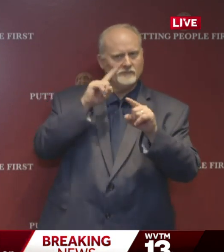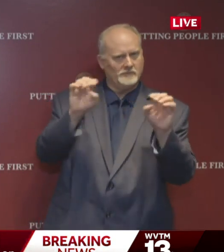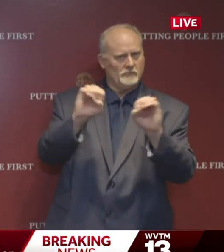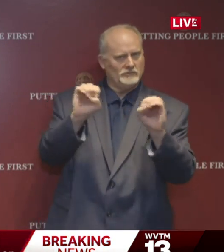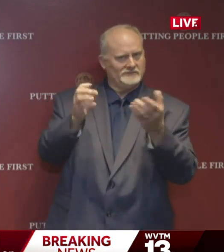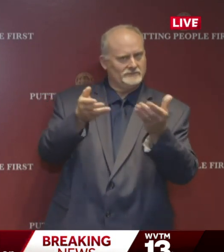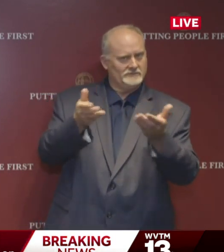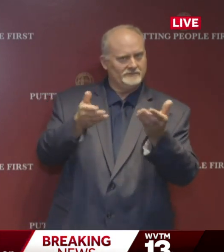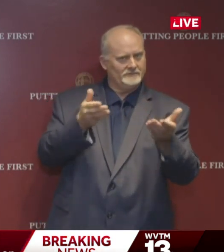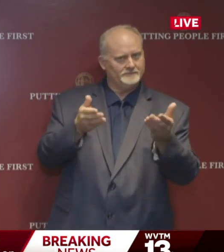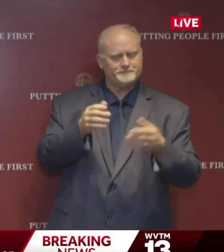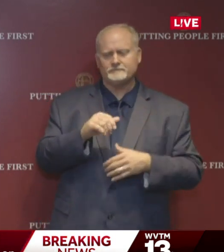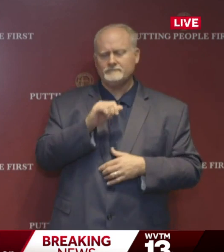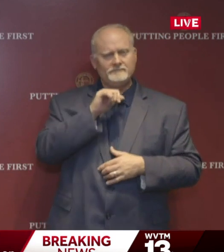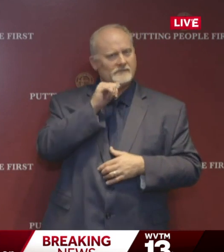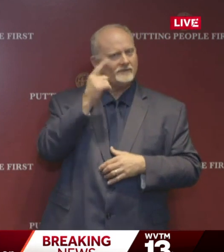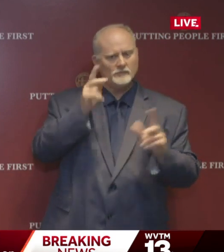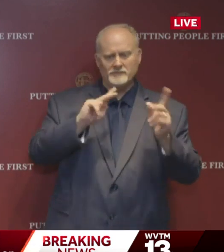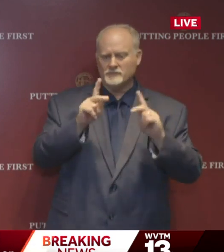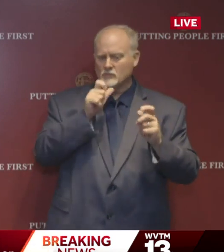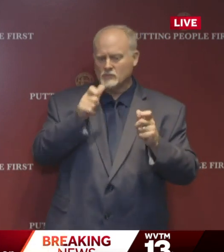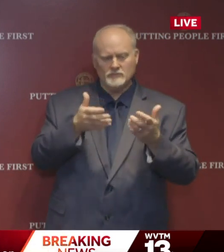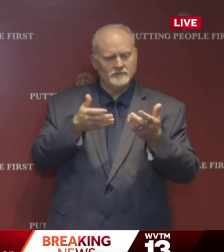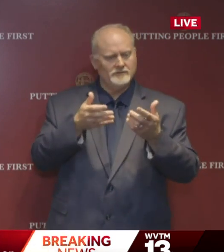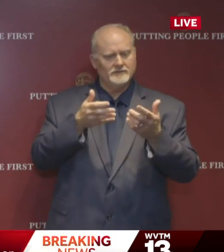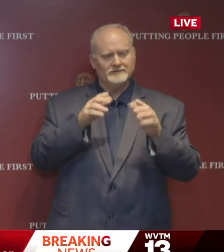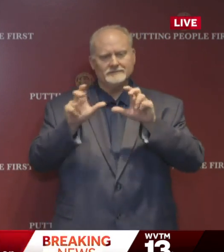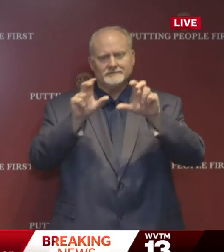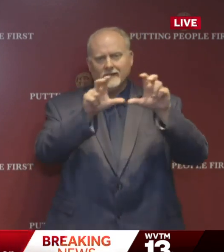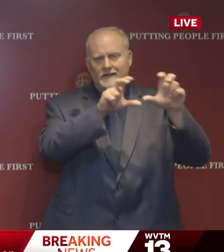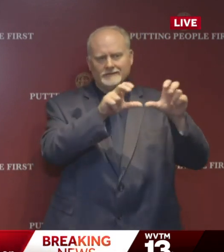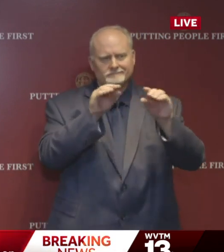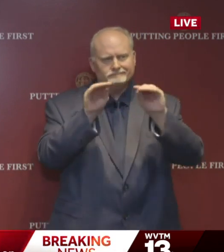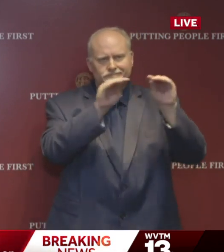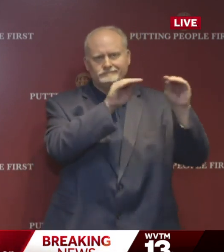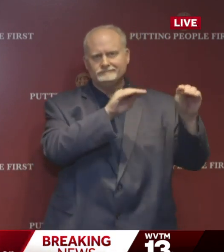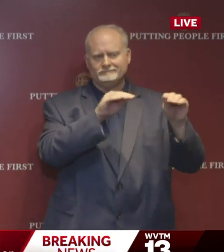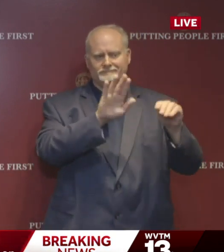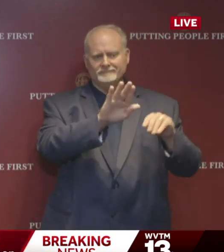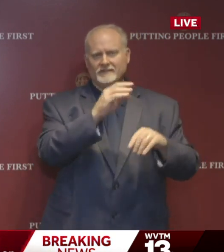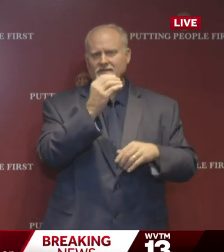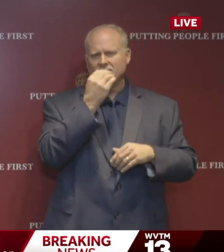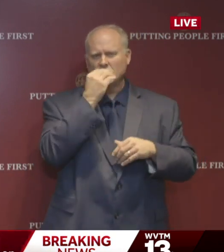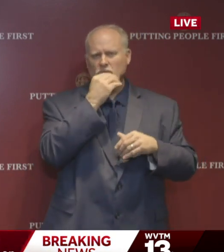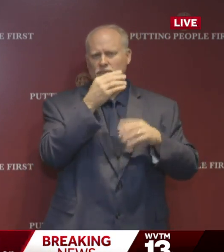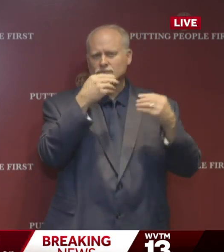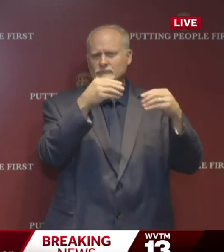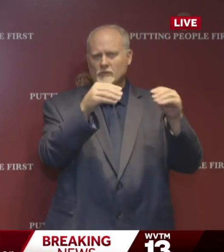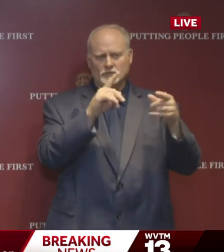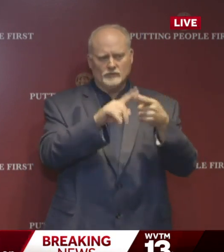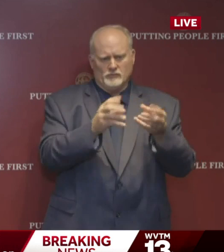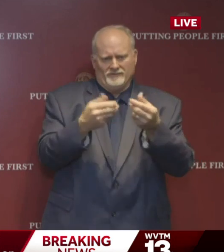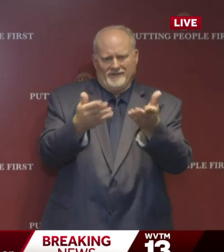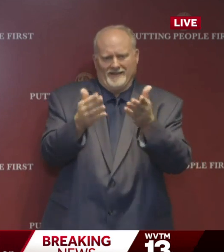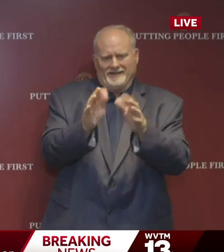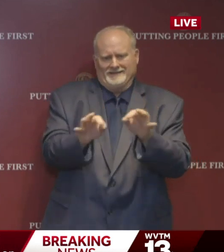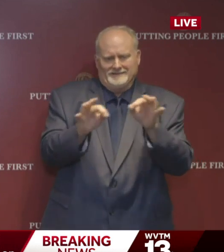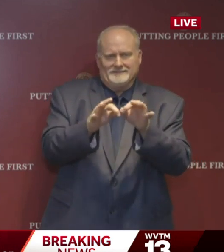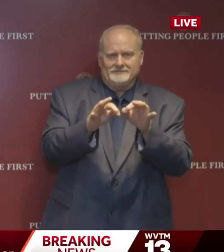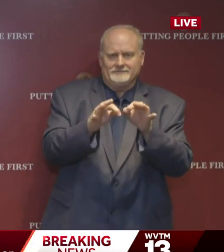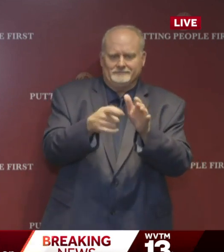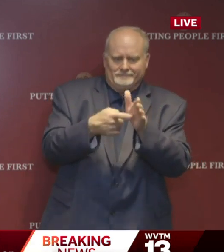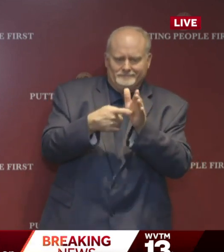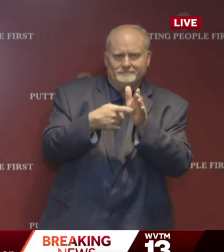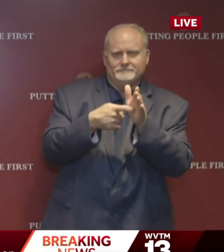It does not apply to people supplying or restocking businesses in order to provide essential services or products.